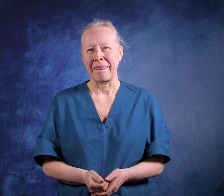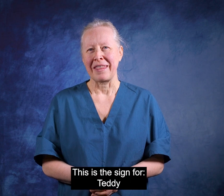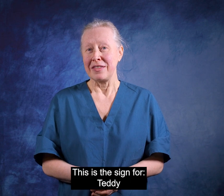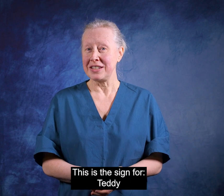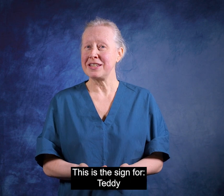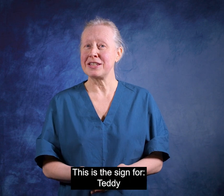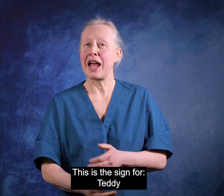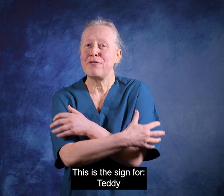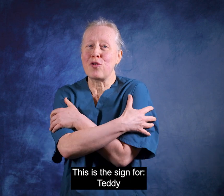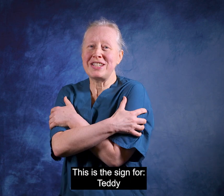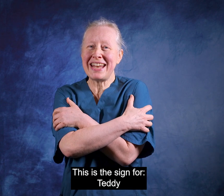This is the sign for Teddy.